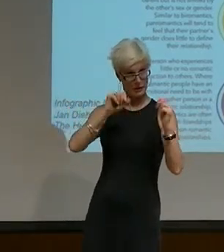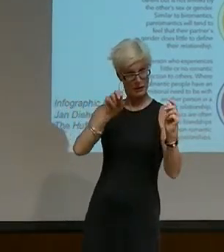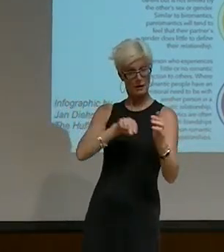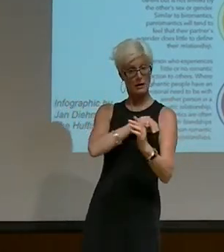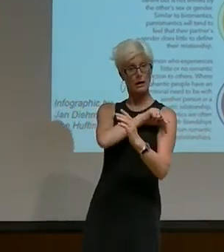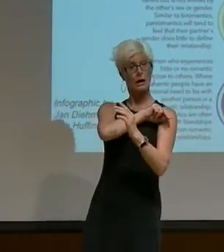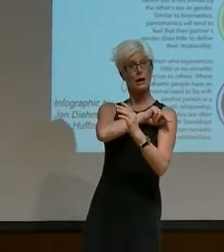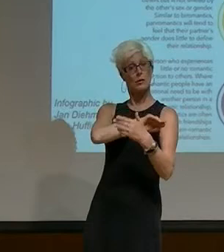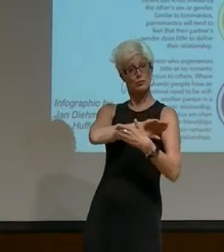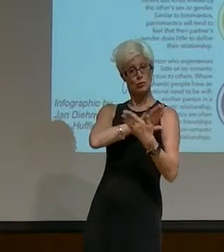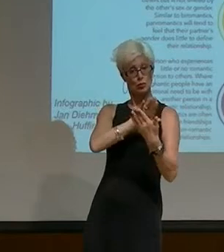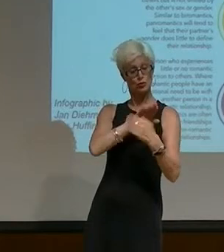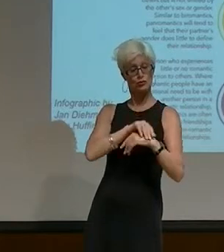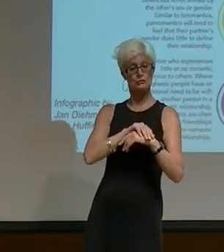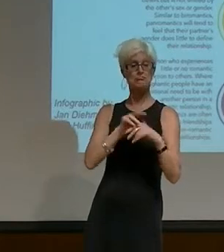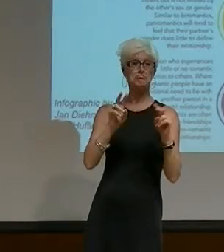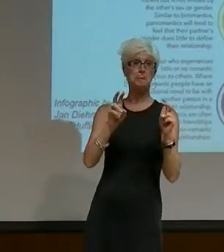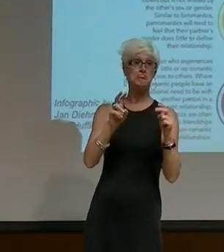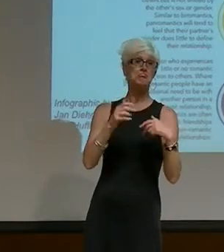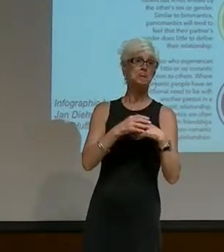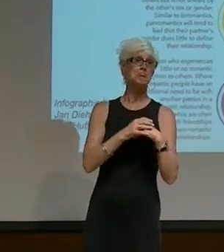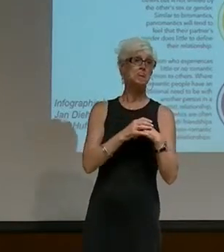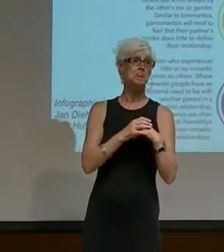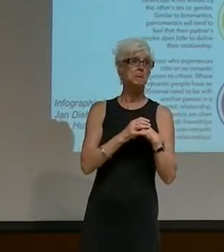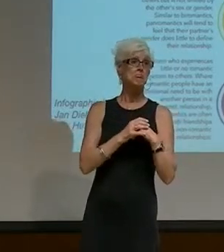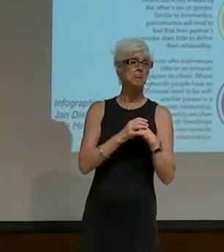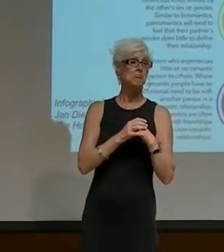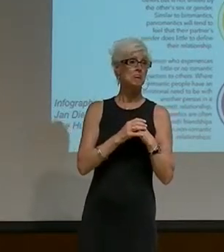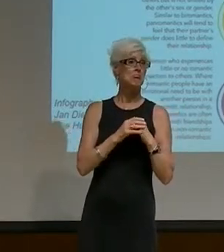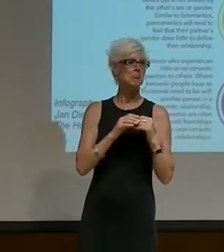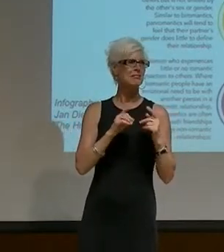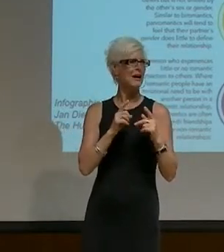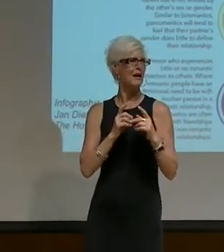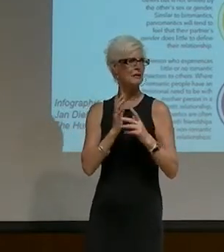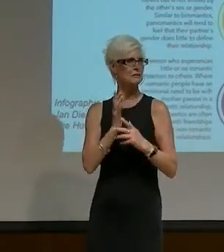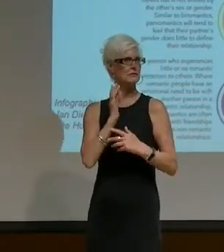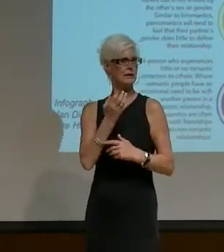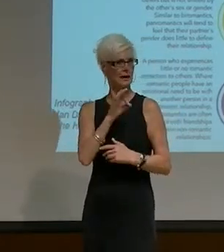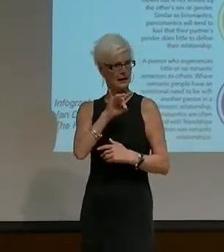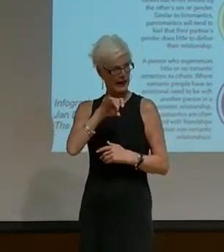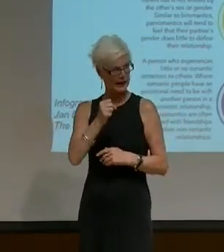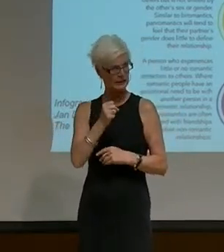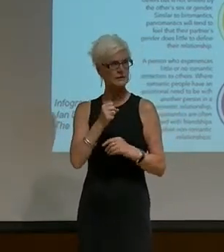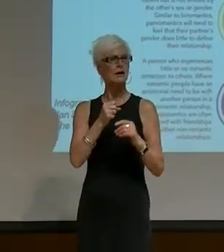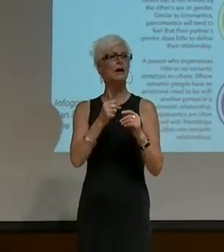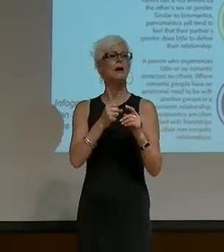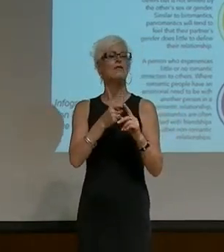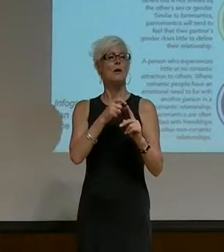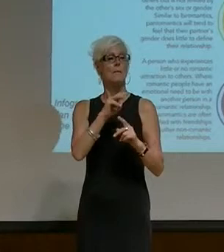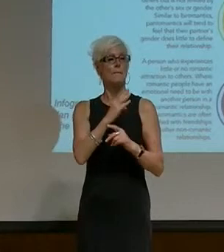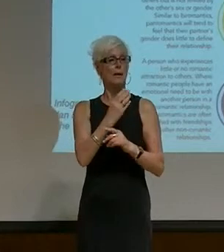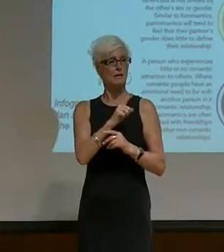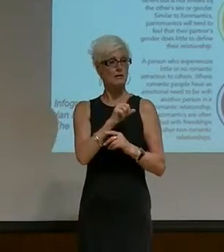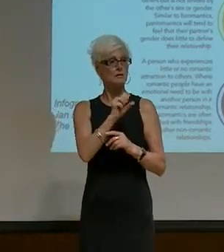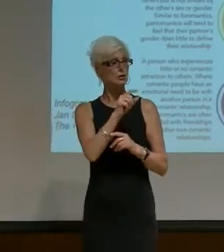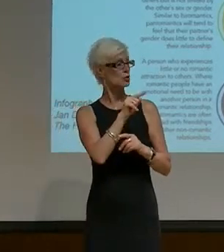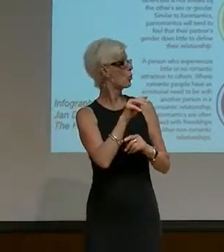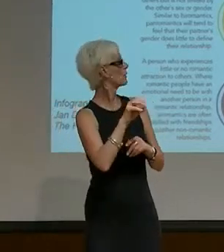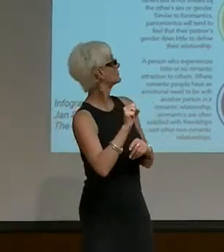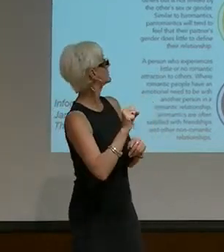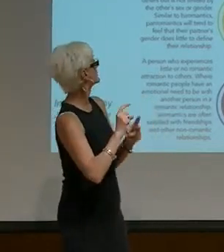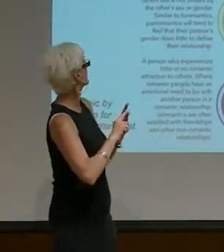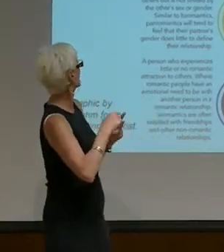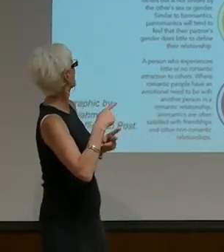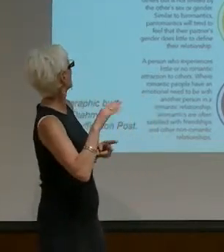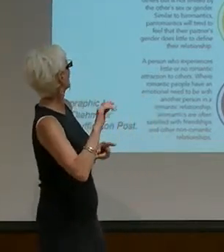asexuality include early mentions from the 80s by Michael Storms and Paula Nourius, as